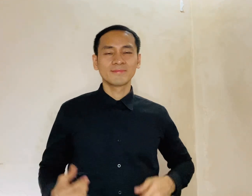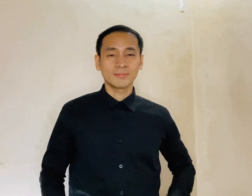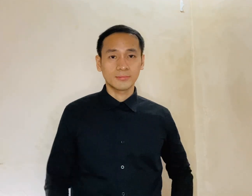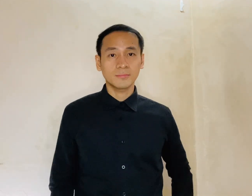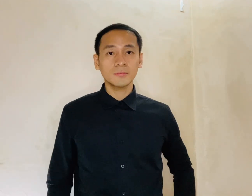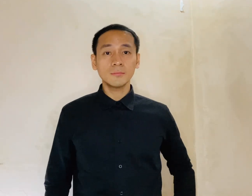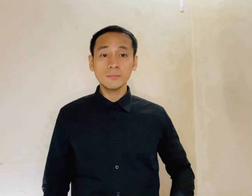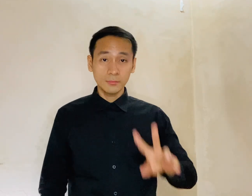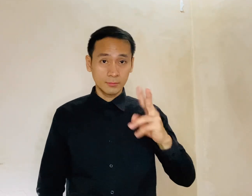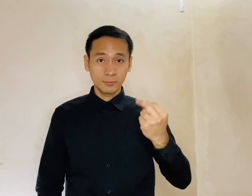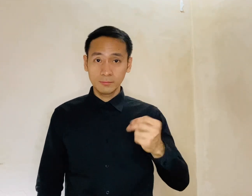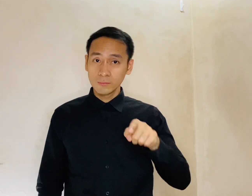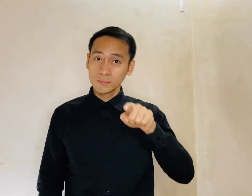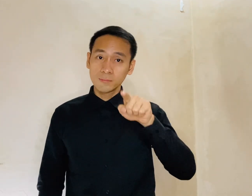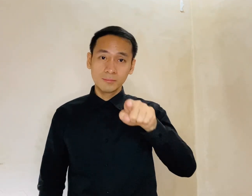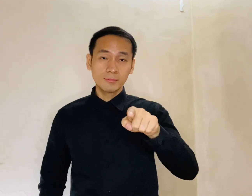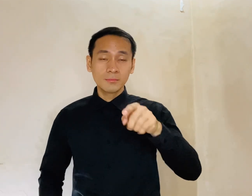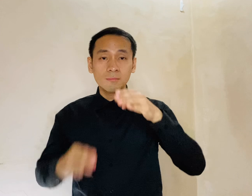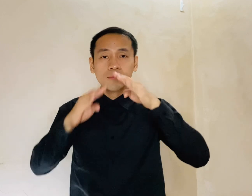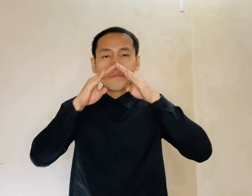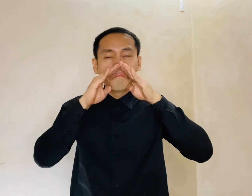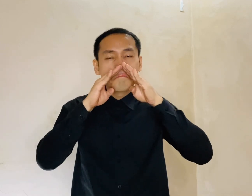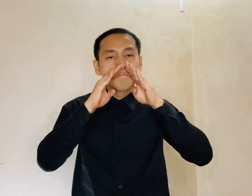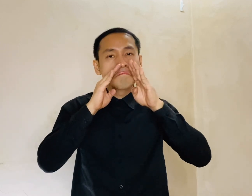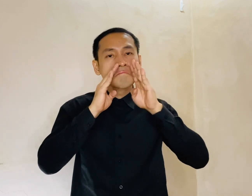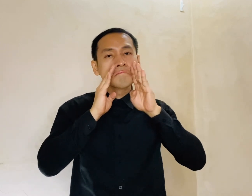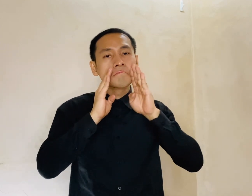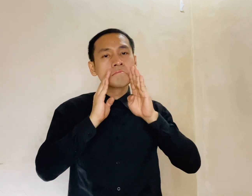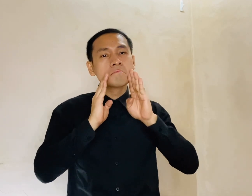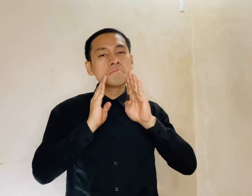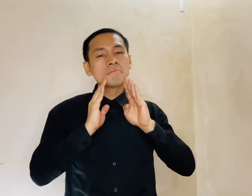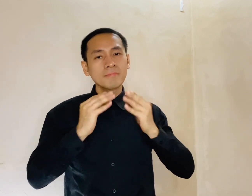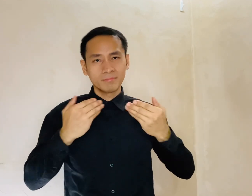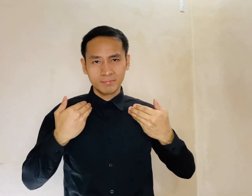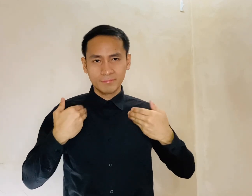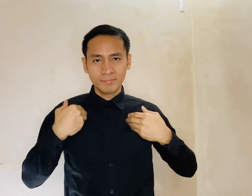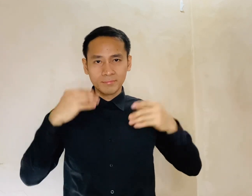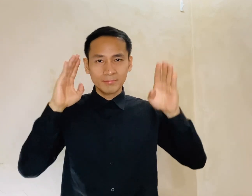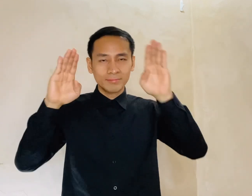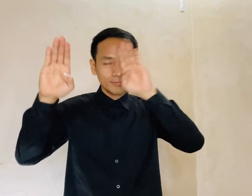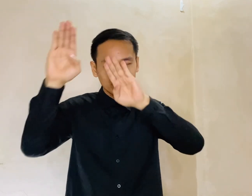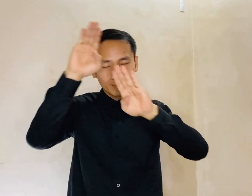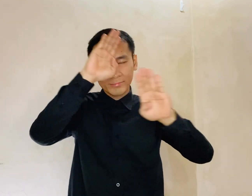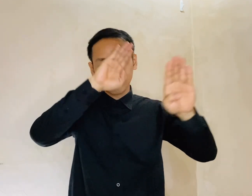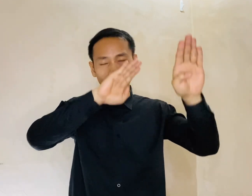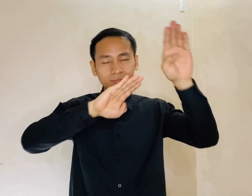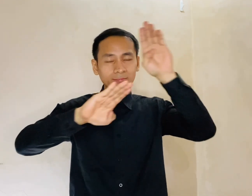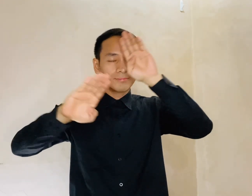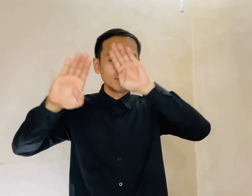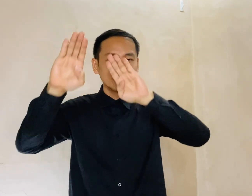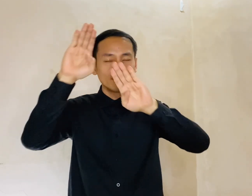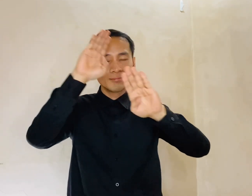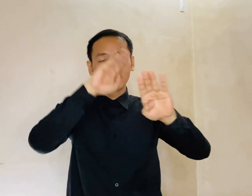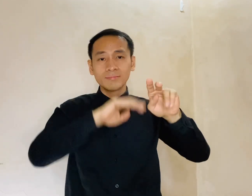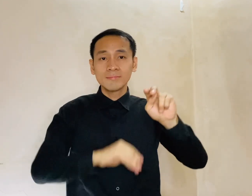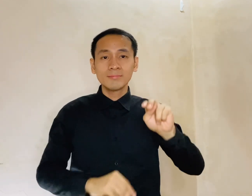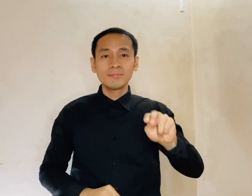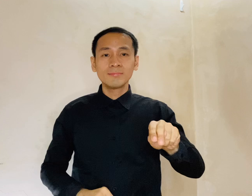When you're down and troubled and you need